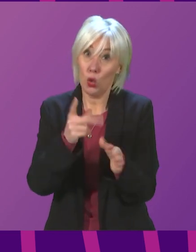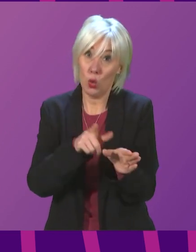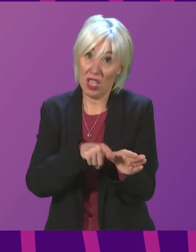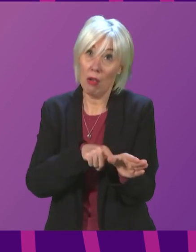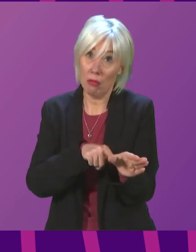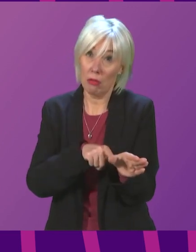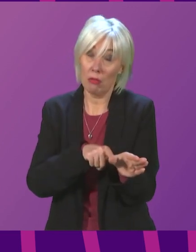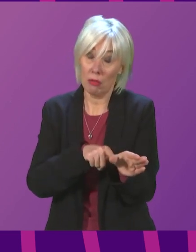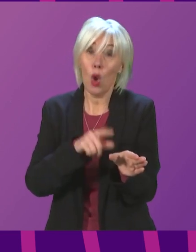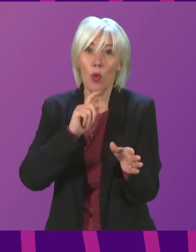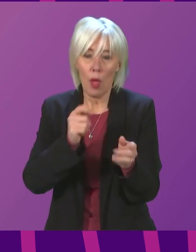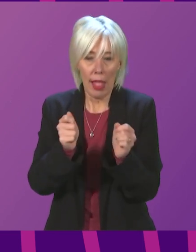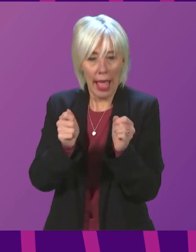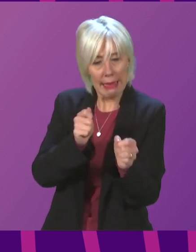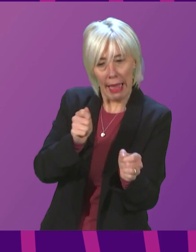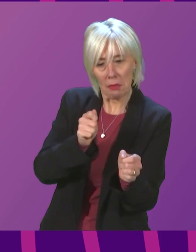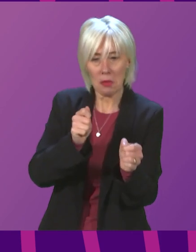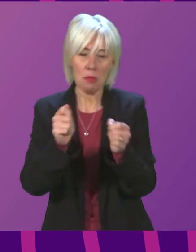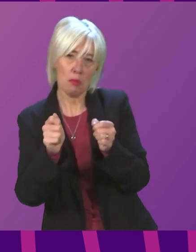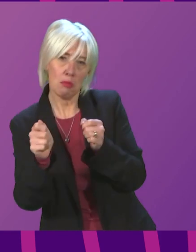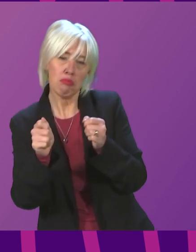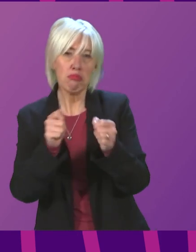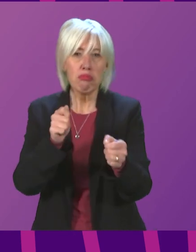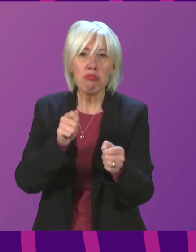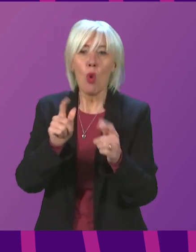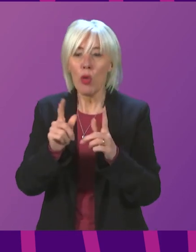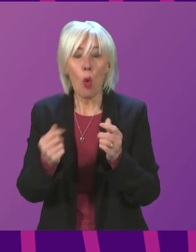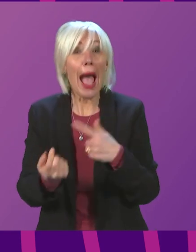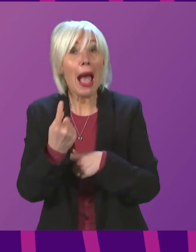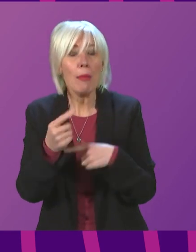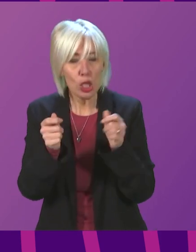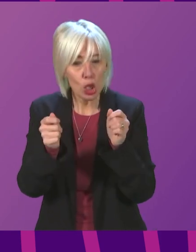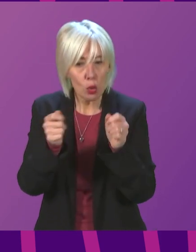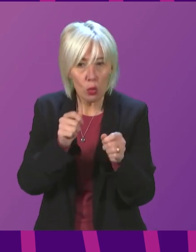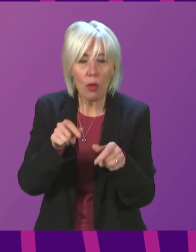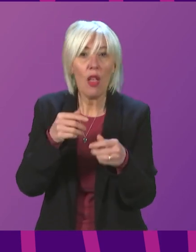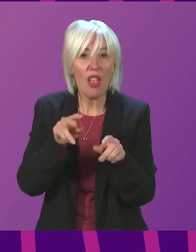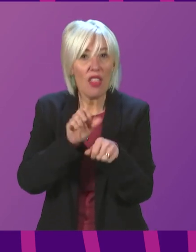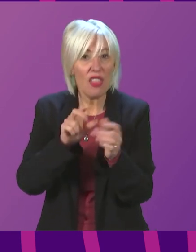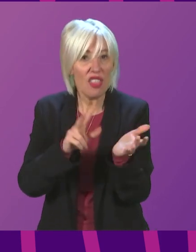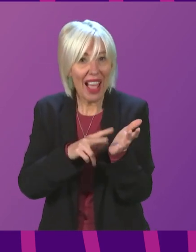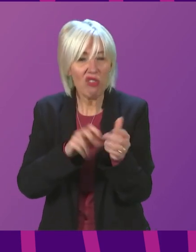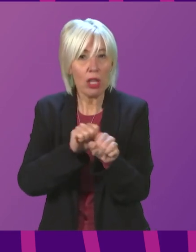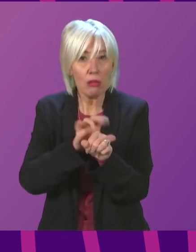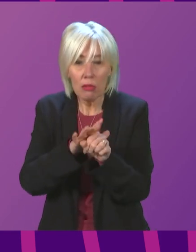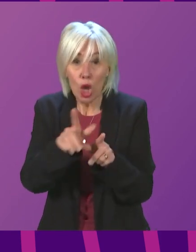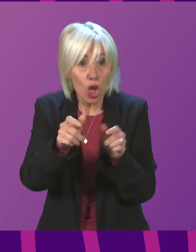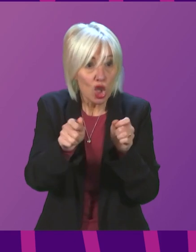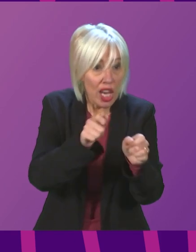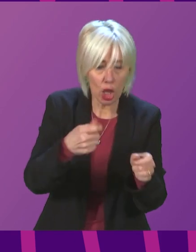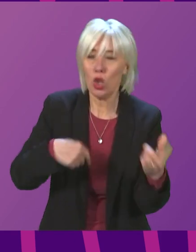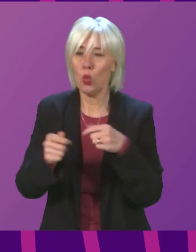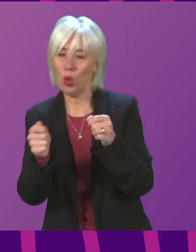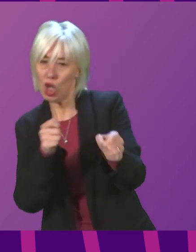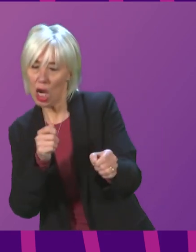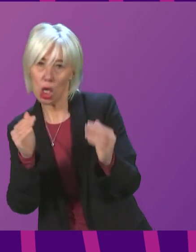will continue to adapt in line with changes in the path of the virus. Keeping the public as safe as possible will continue to